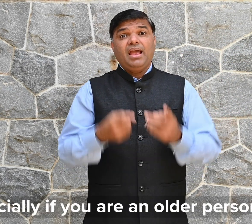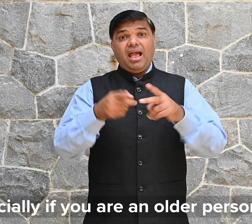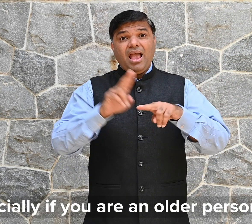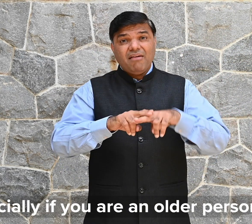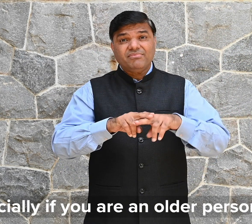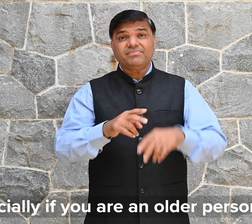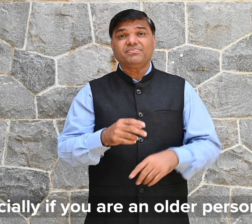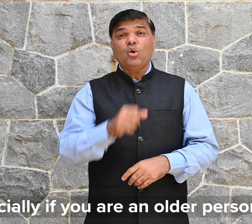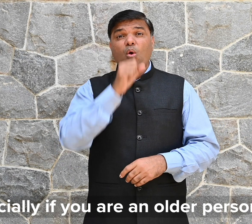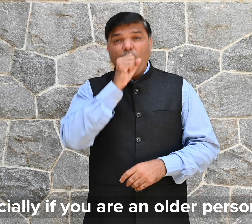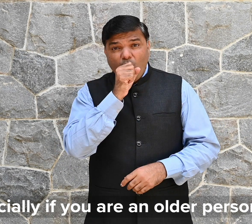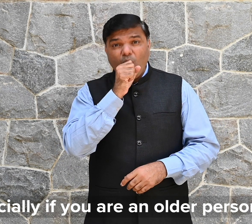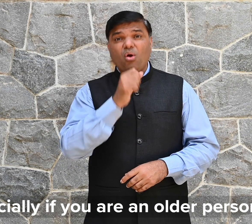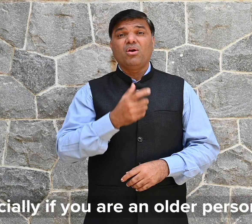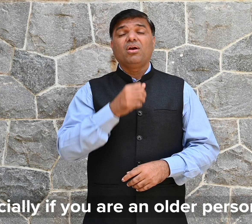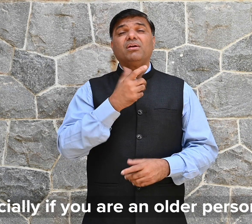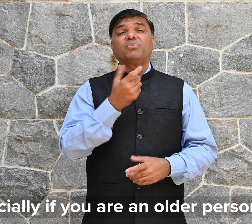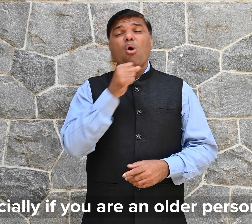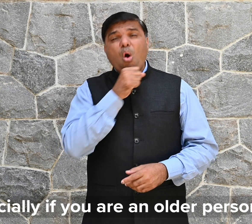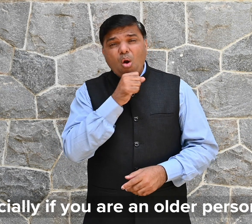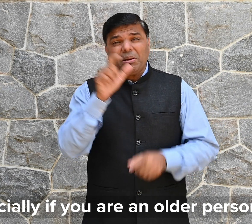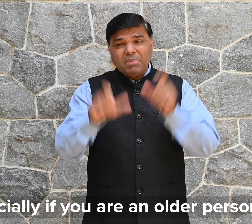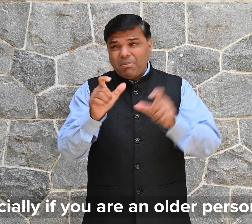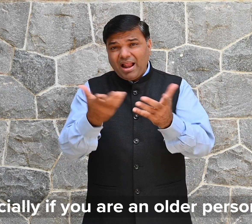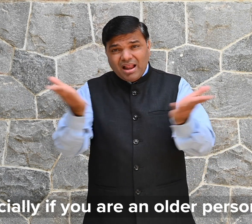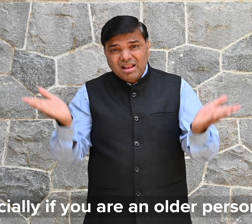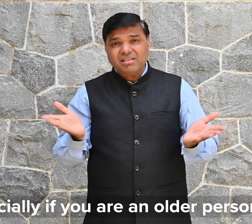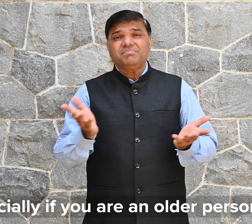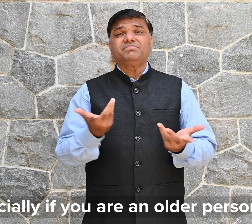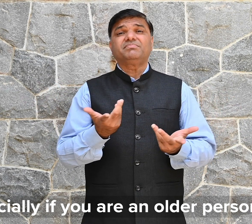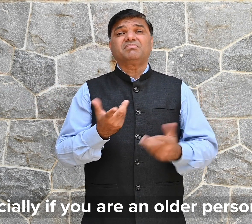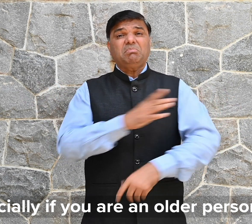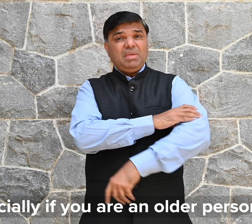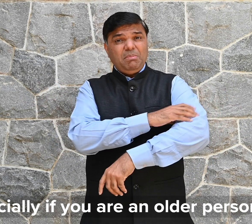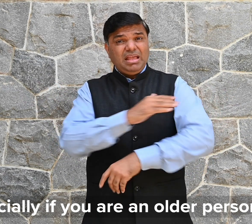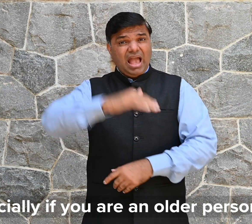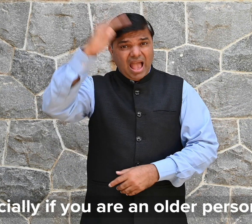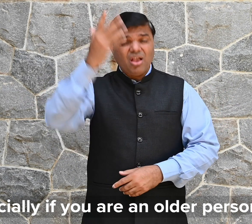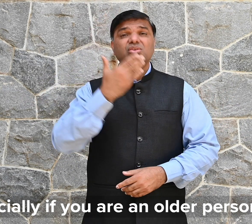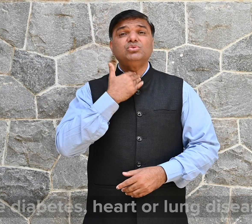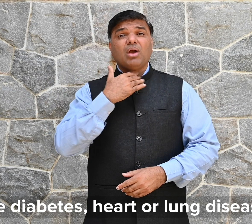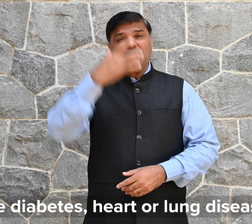traveling to places, especially if you are an older person or have diabetes,